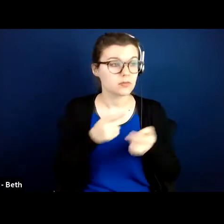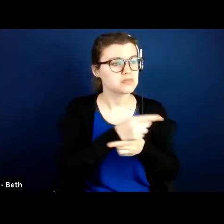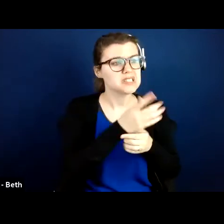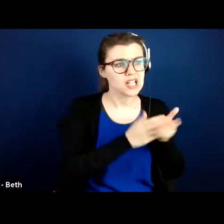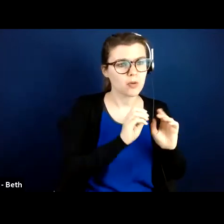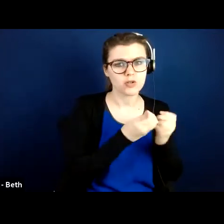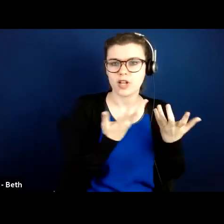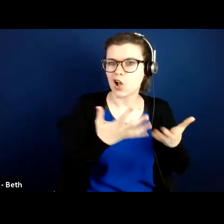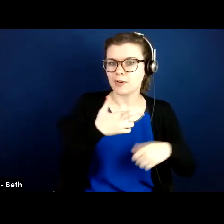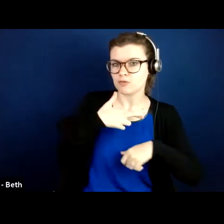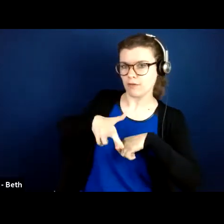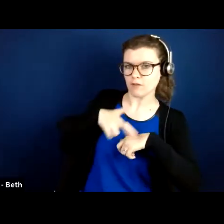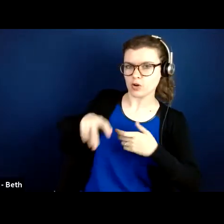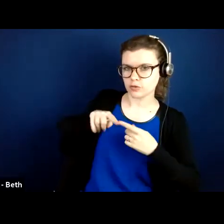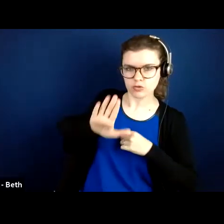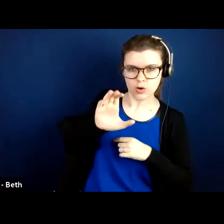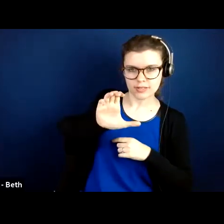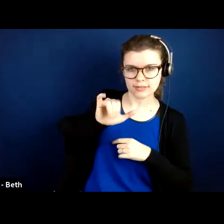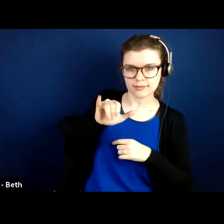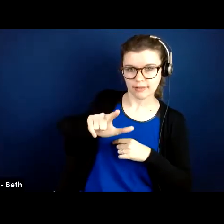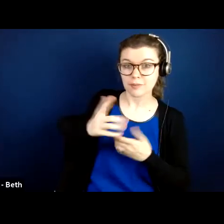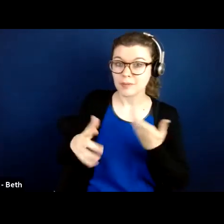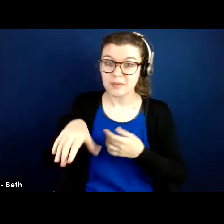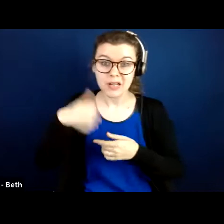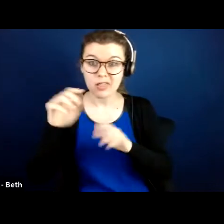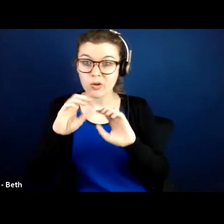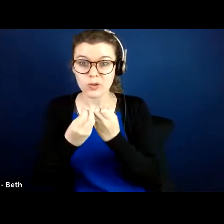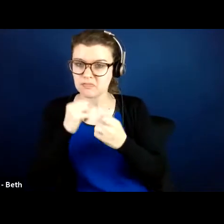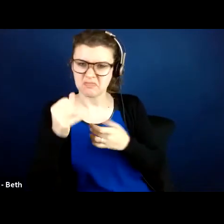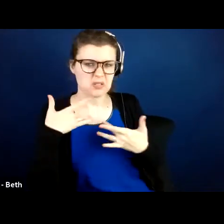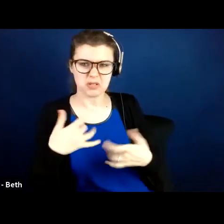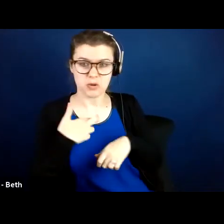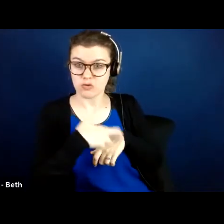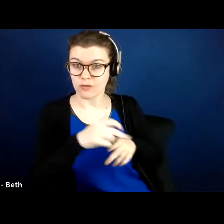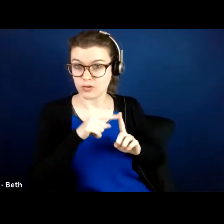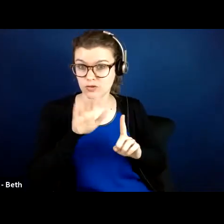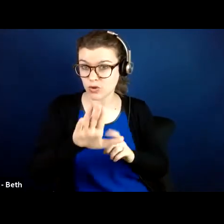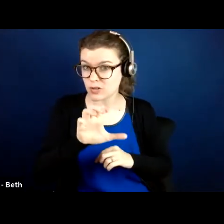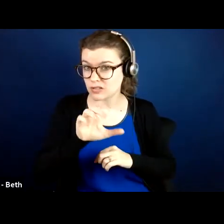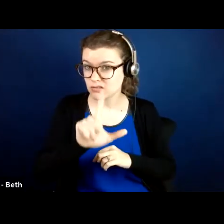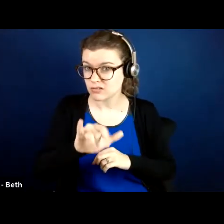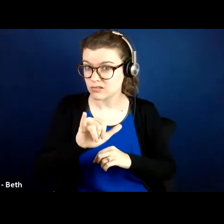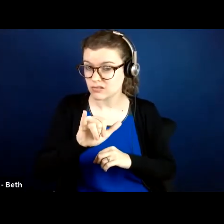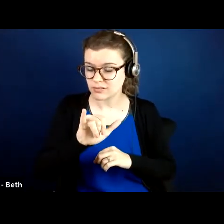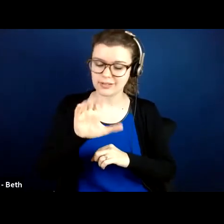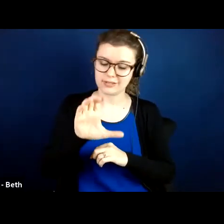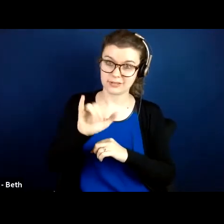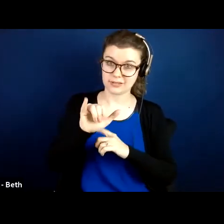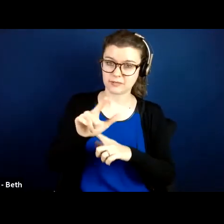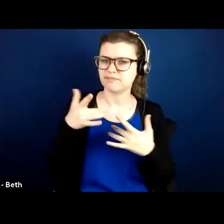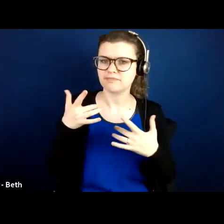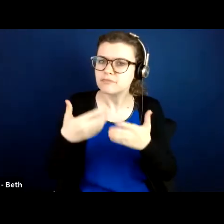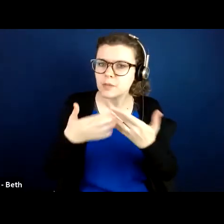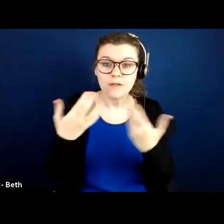you know, within your community, for example, the food bank or other organizations where people might have